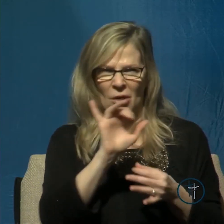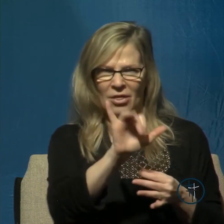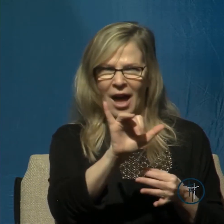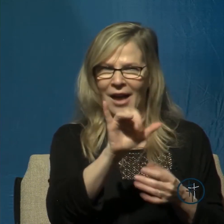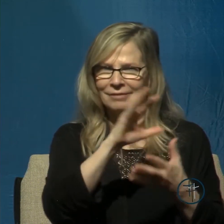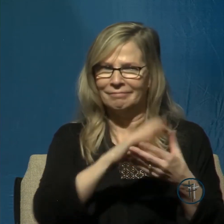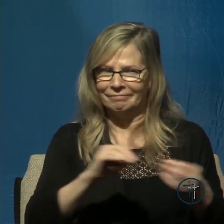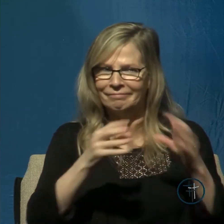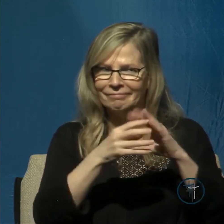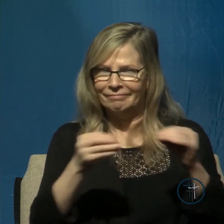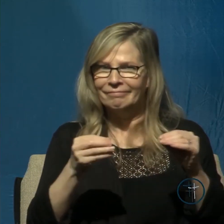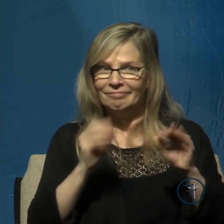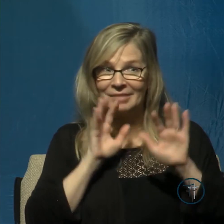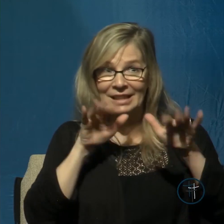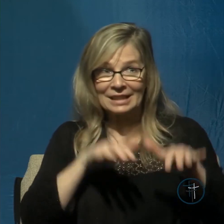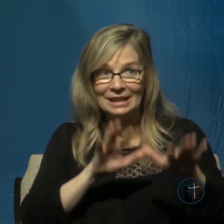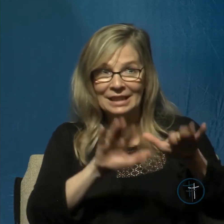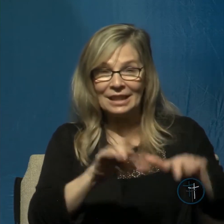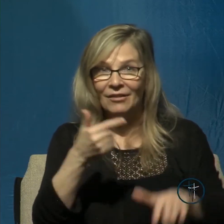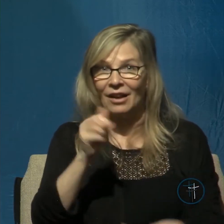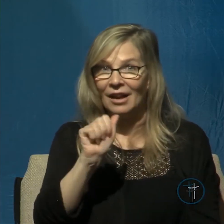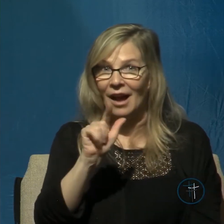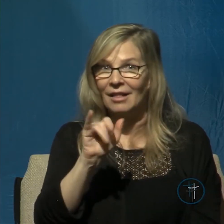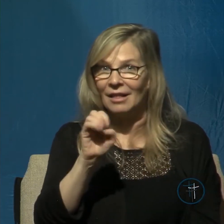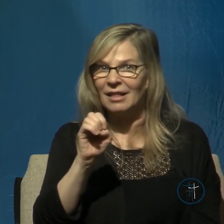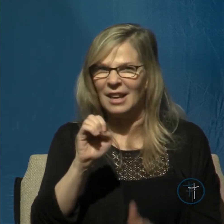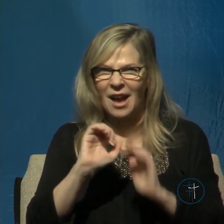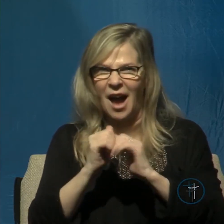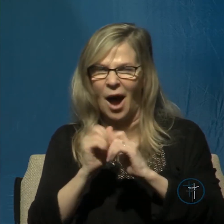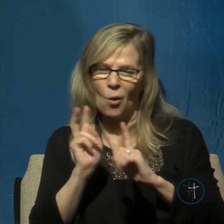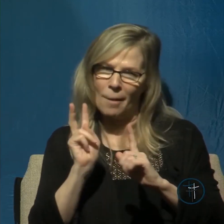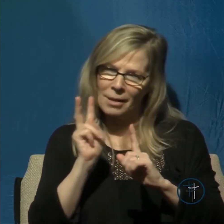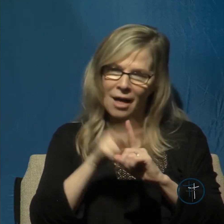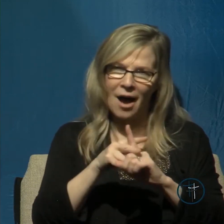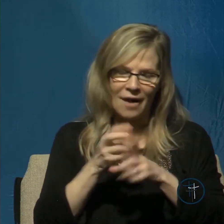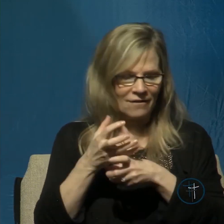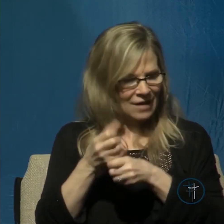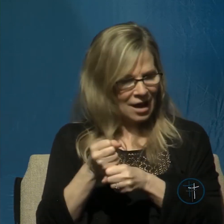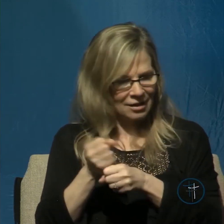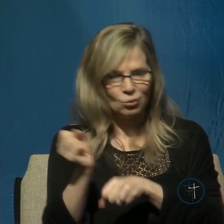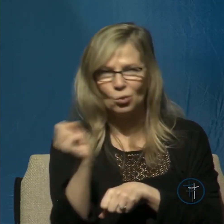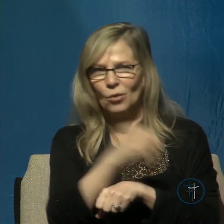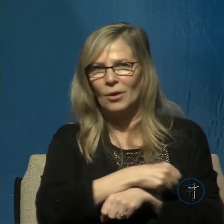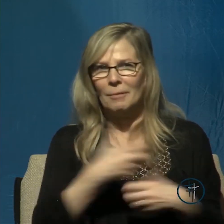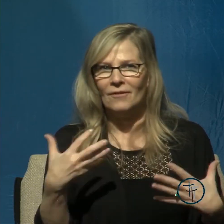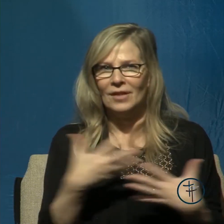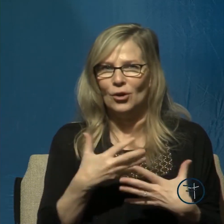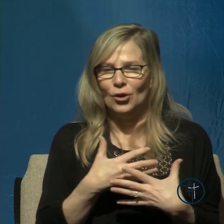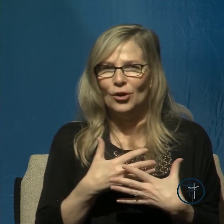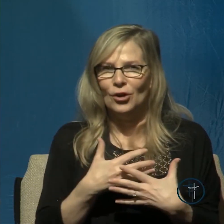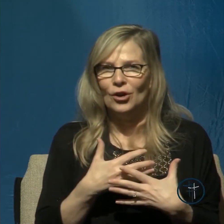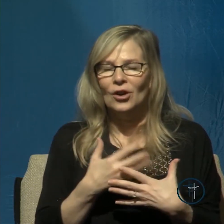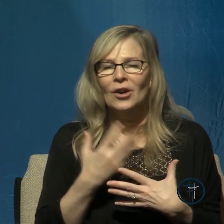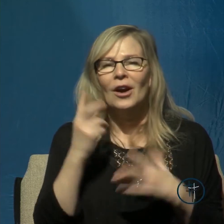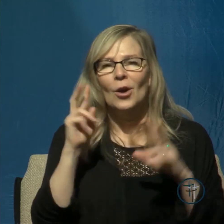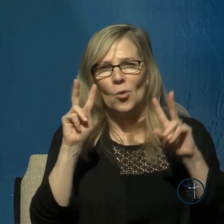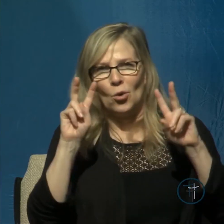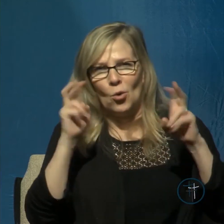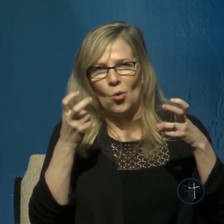faith our faith needs to be applied to overcoming fear I want to quote what Dr. Lloyd-Jones